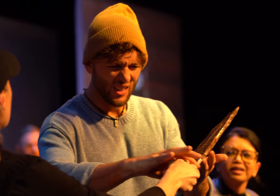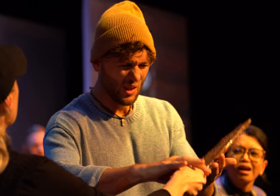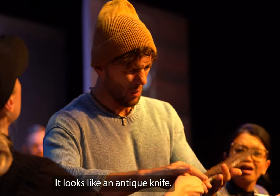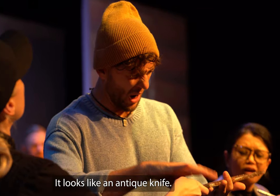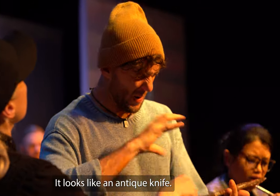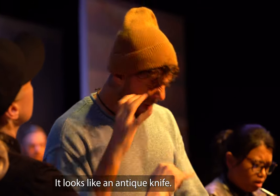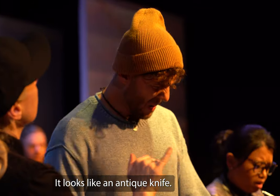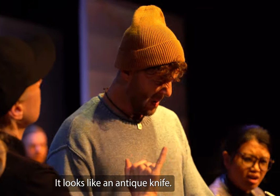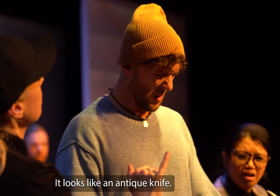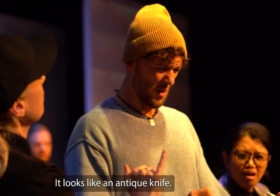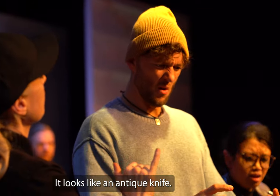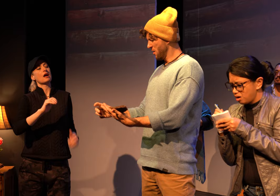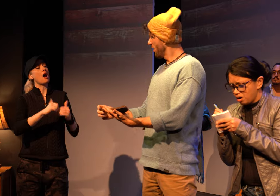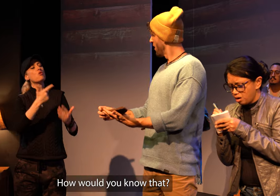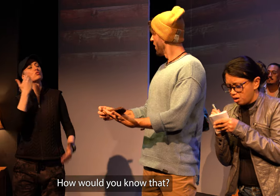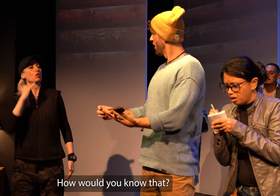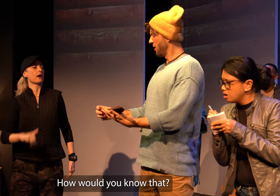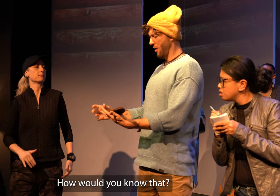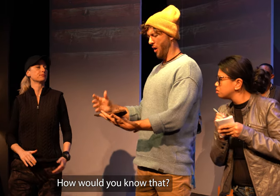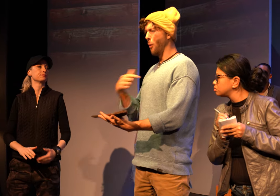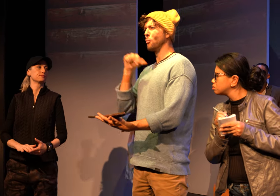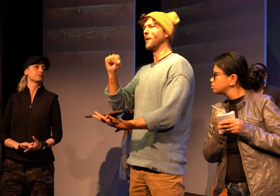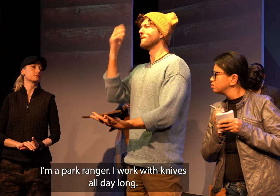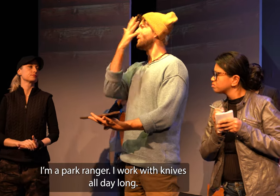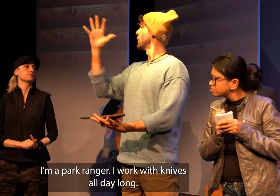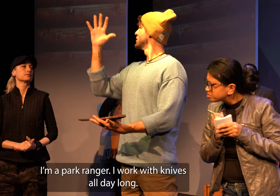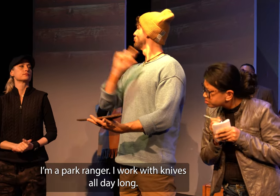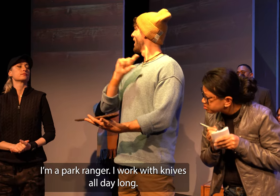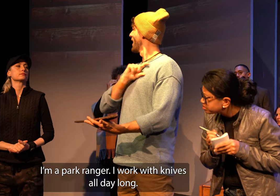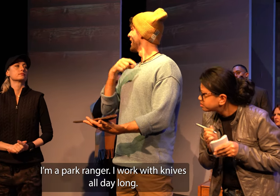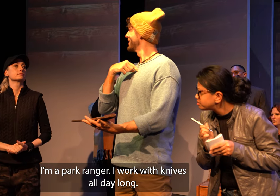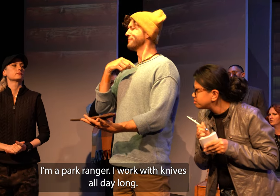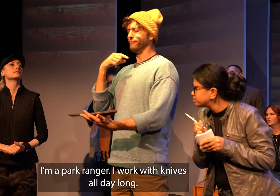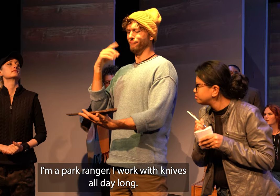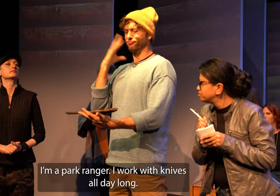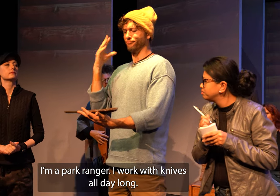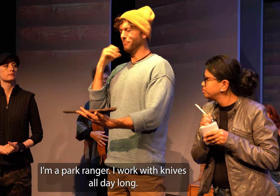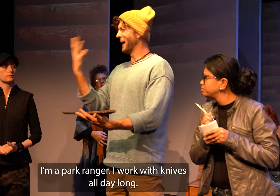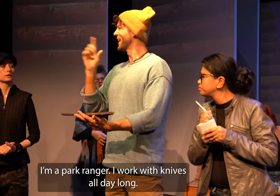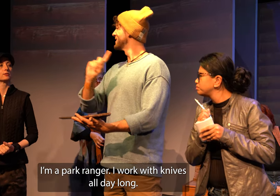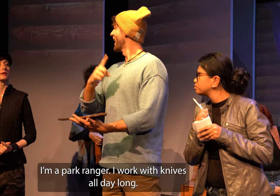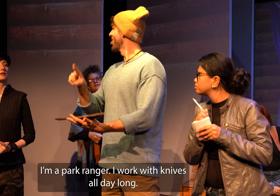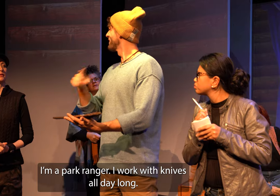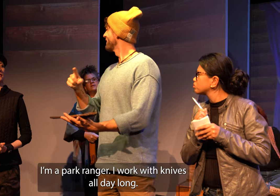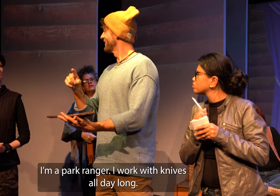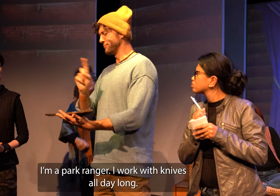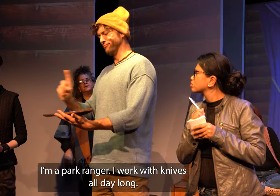Gosh, it looks like an antique knife. How would you know that? I'm a park ranger. I work with knives all day long.